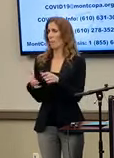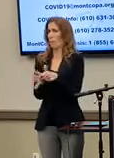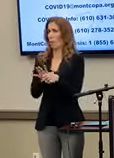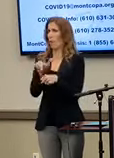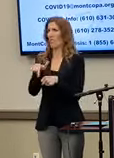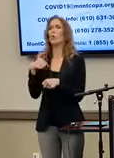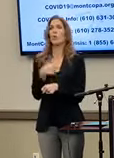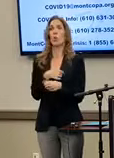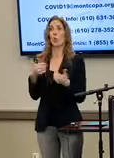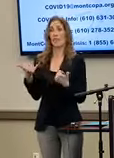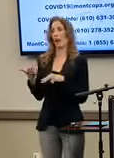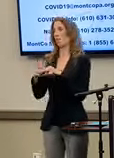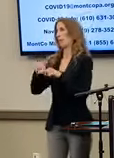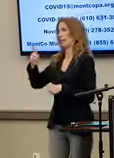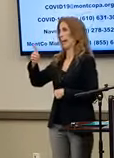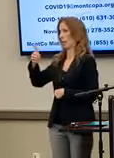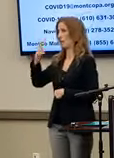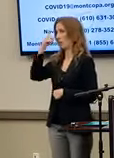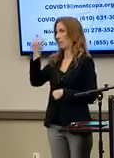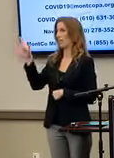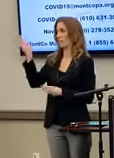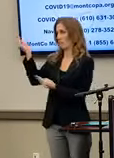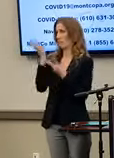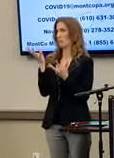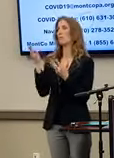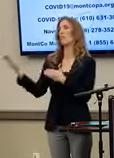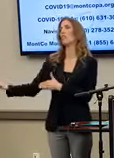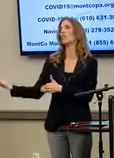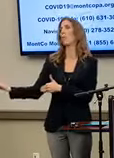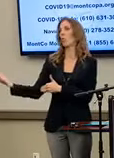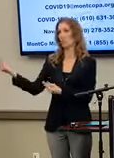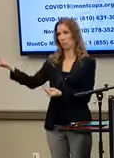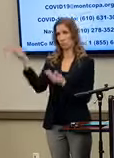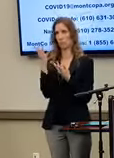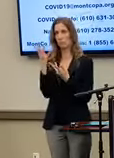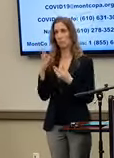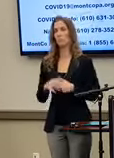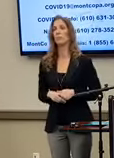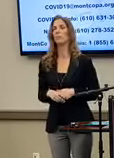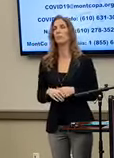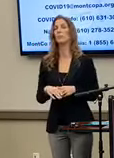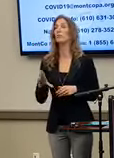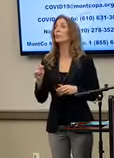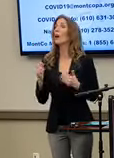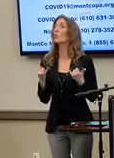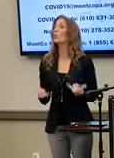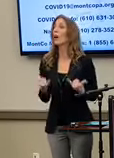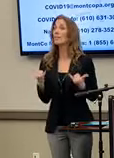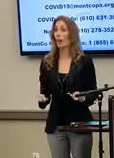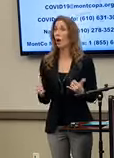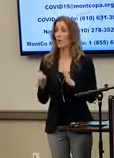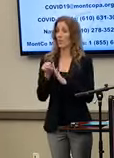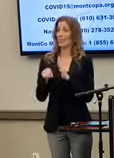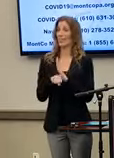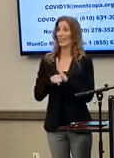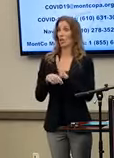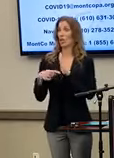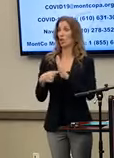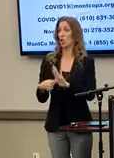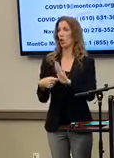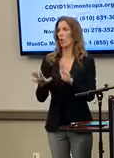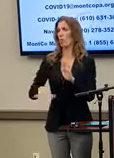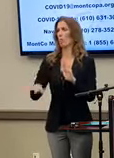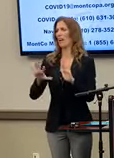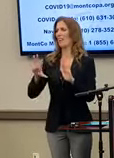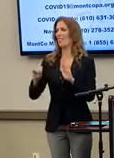We have it at 10 because we got those reports this morning. However, right now the state is showing about